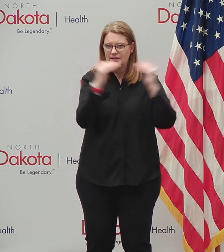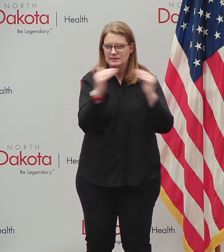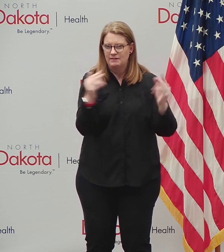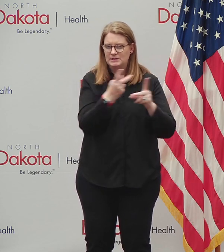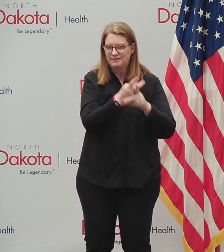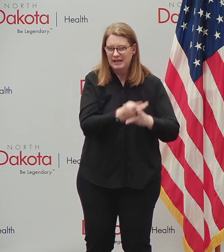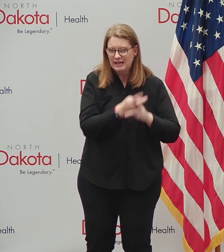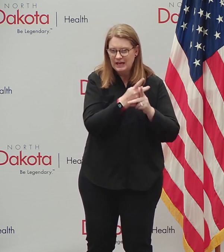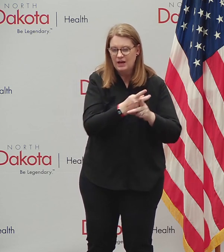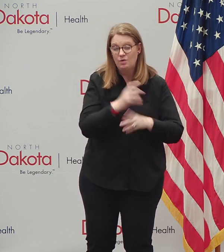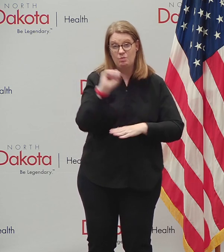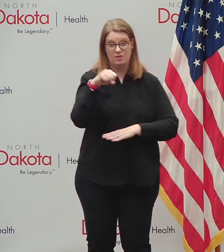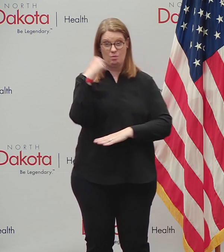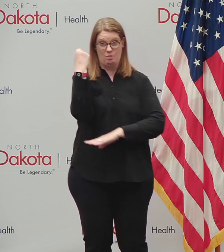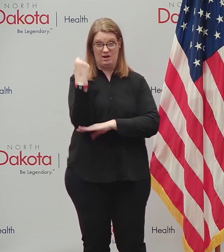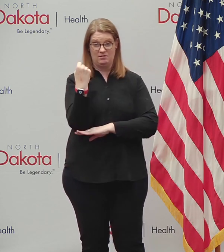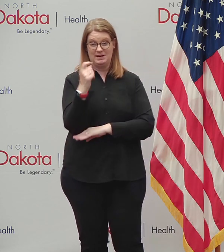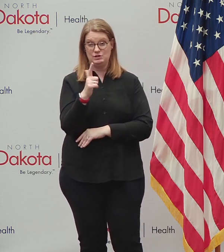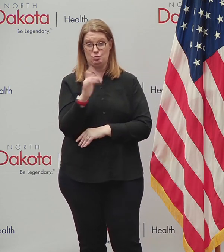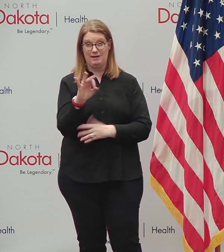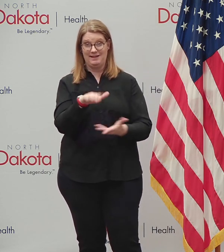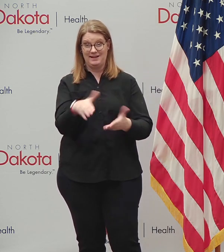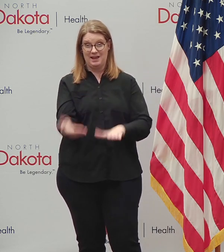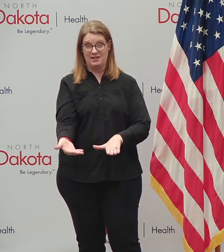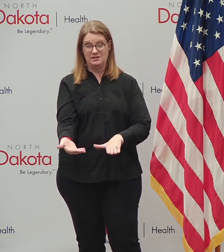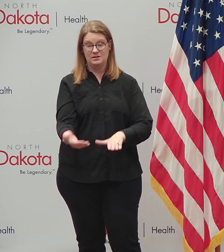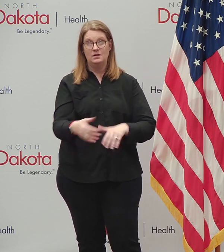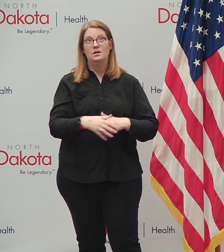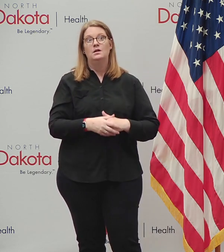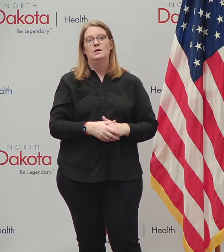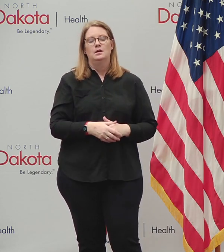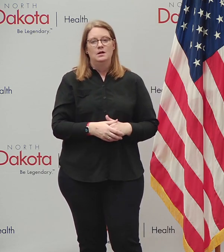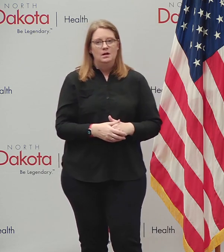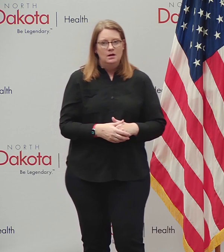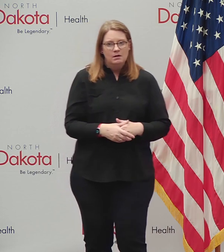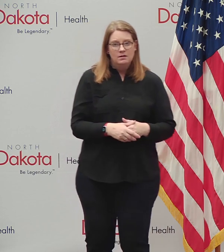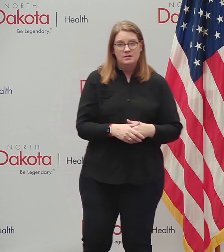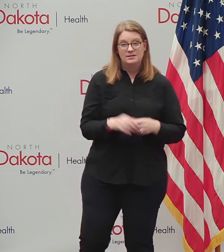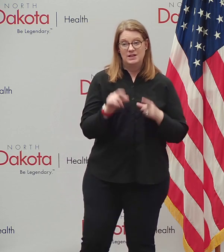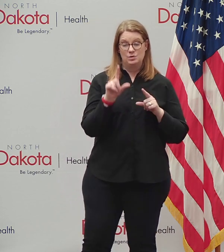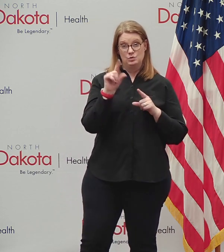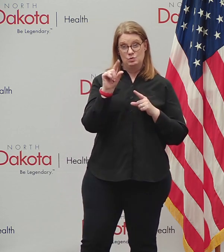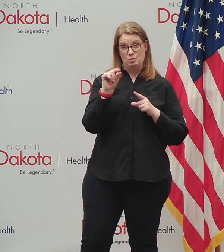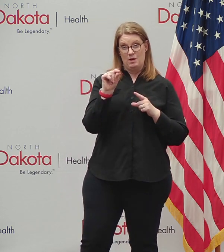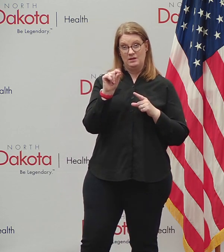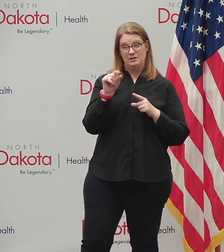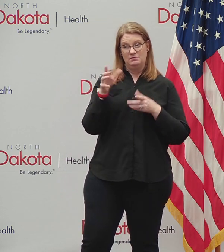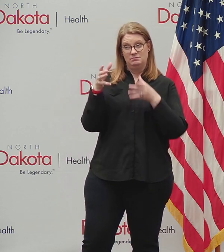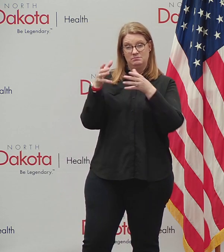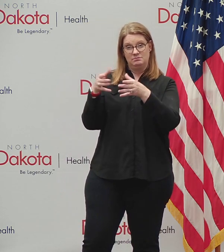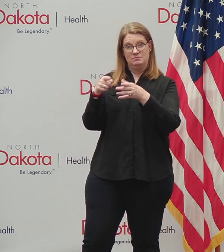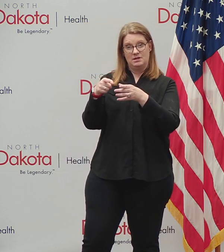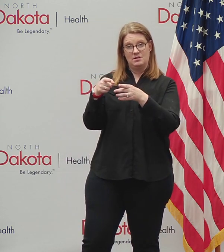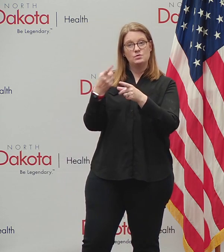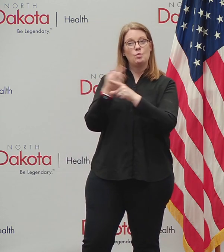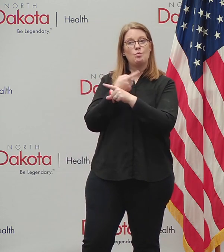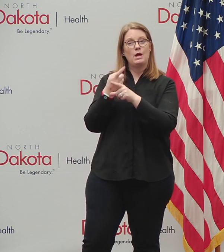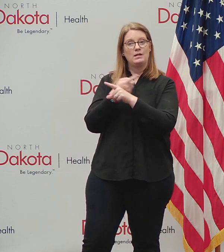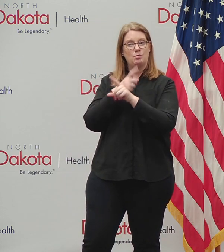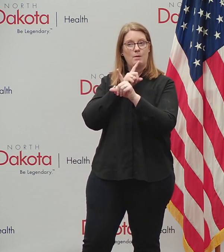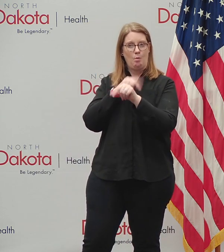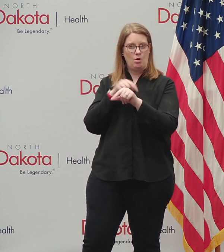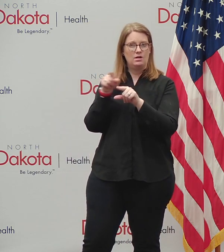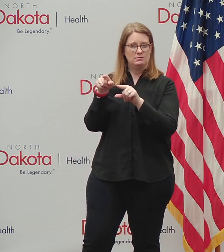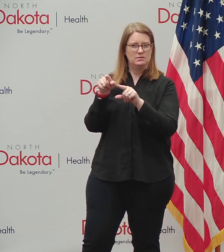with the record 29 deaths we had today, from a data standpoint, 20 of those were in the normal reporting timeframe.